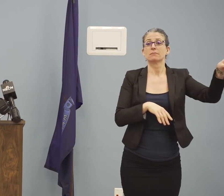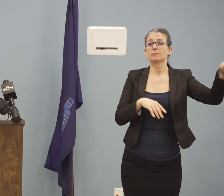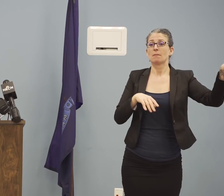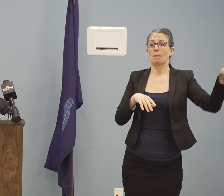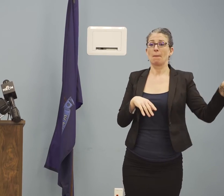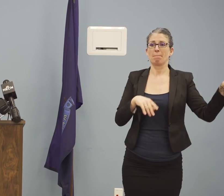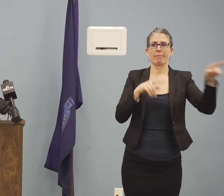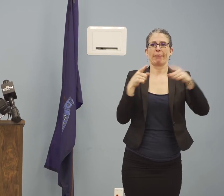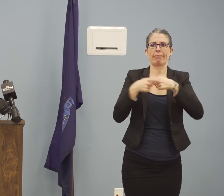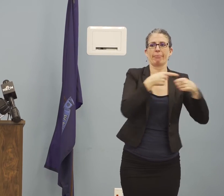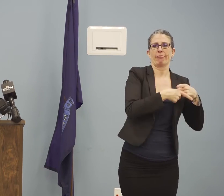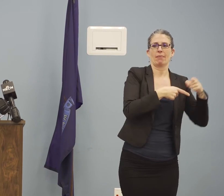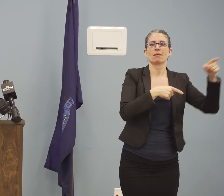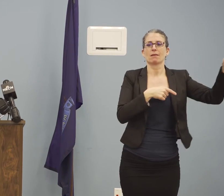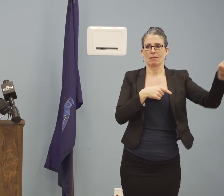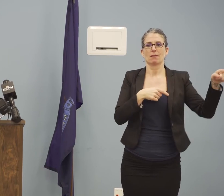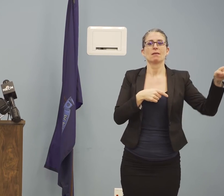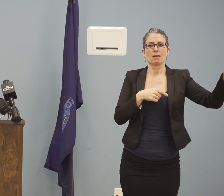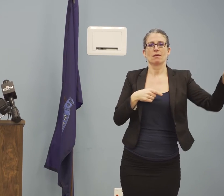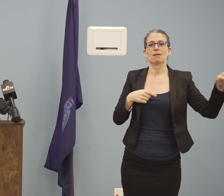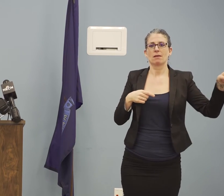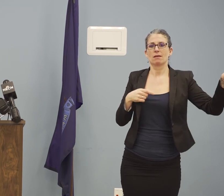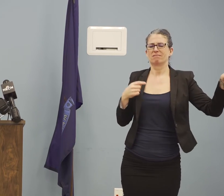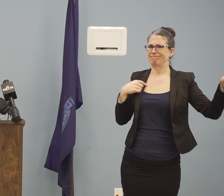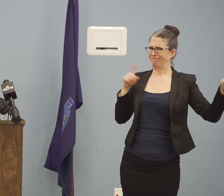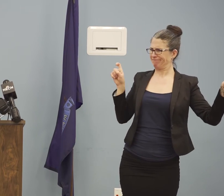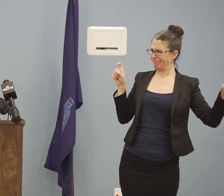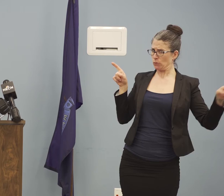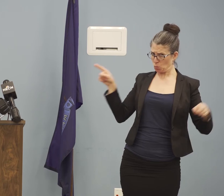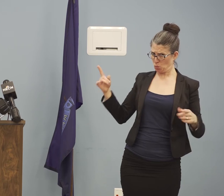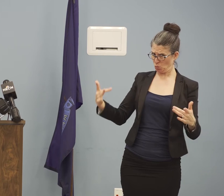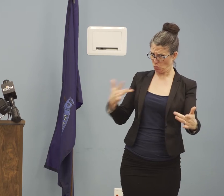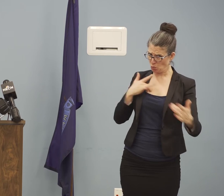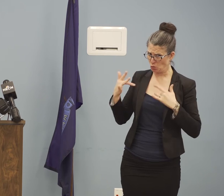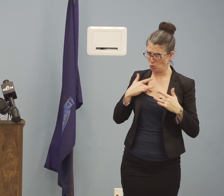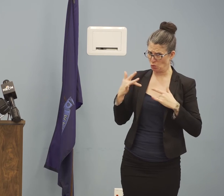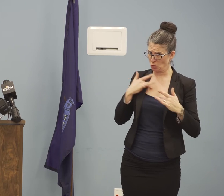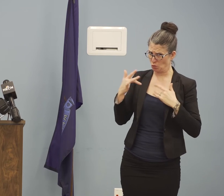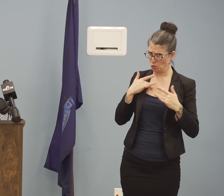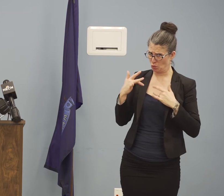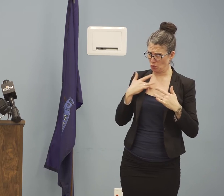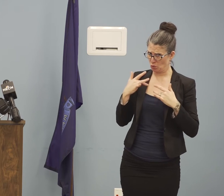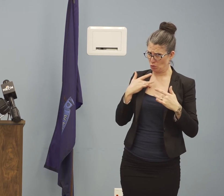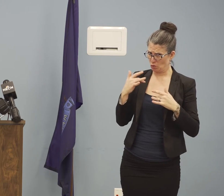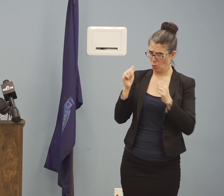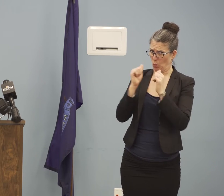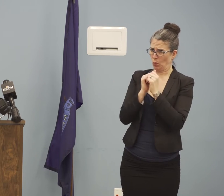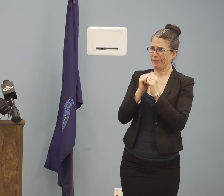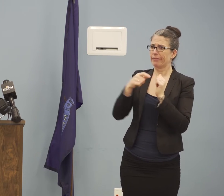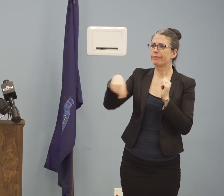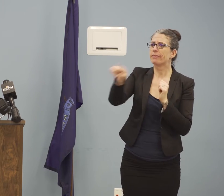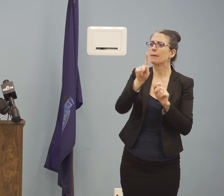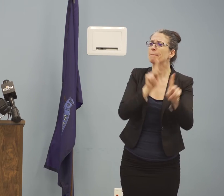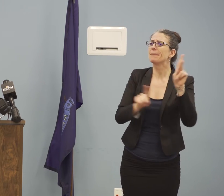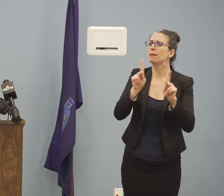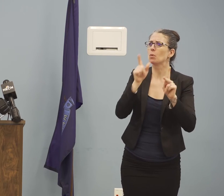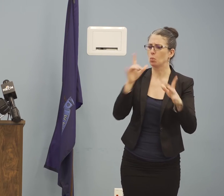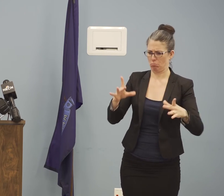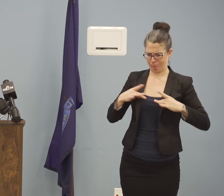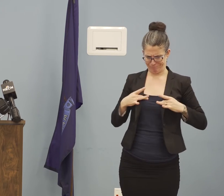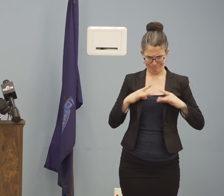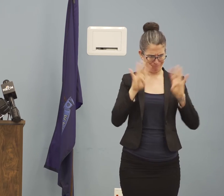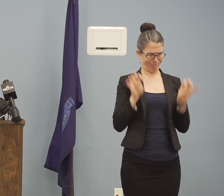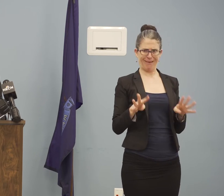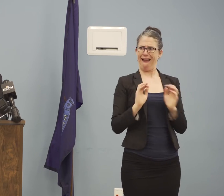How concerned are you about the cases you may not know about? We've seen community transmission in Cumberland